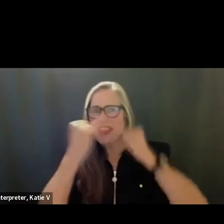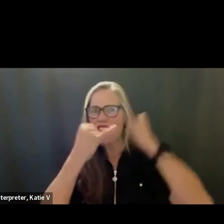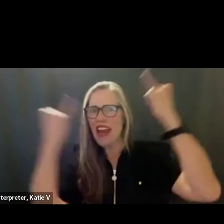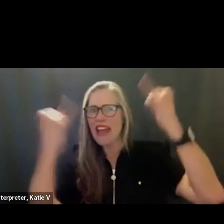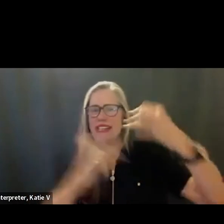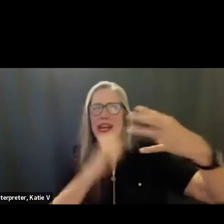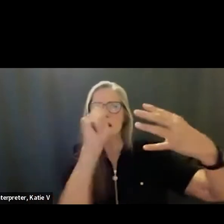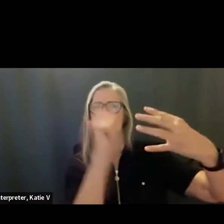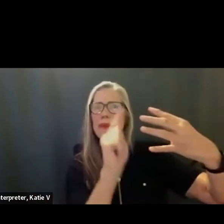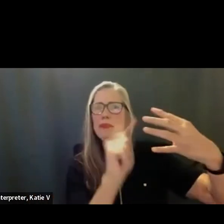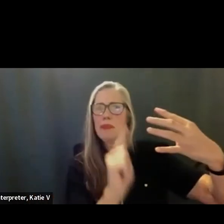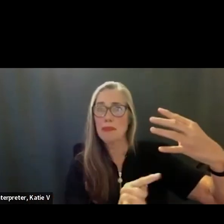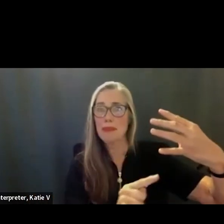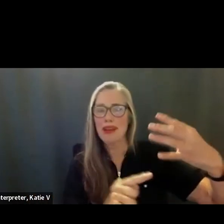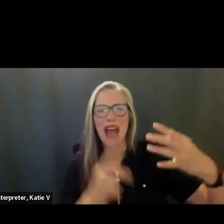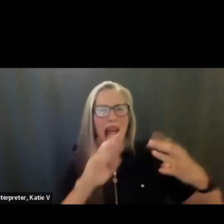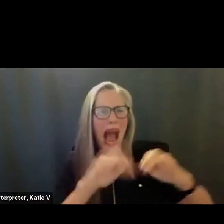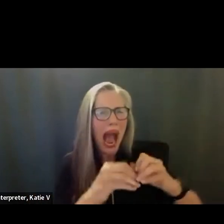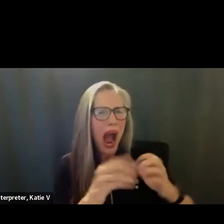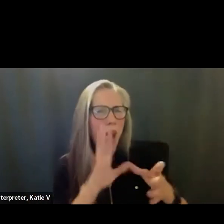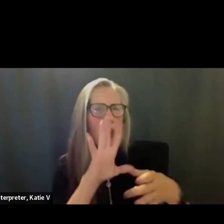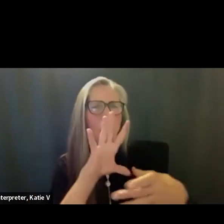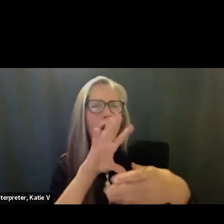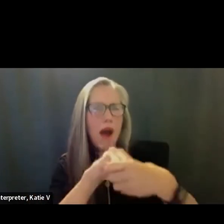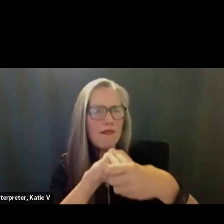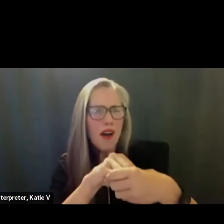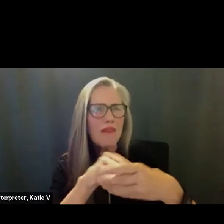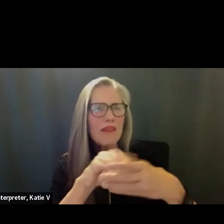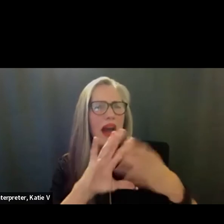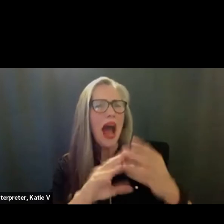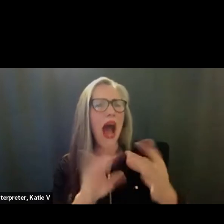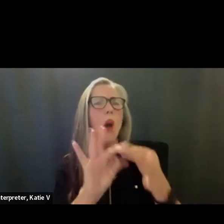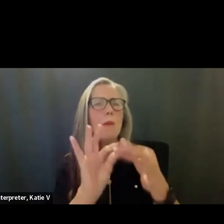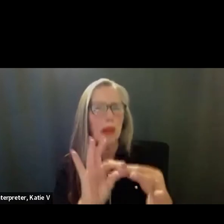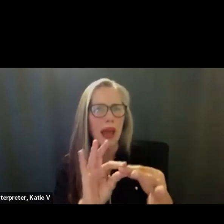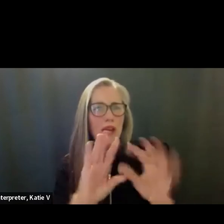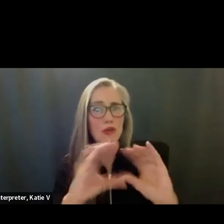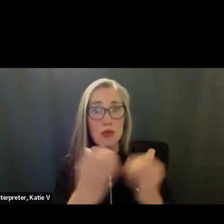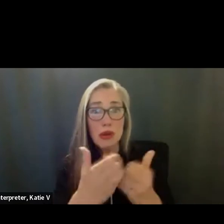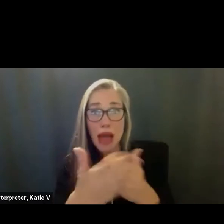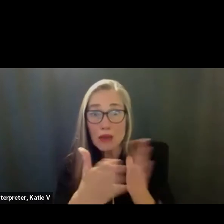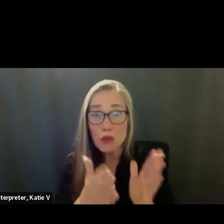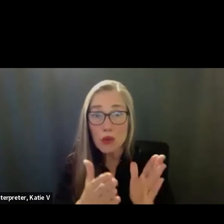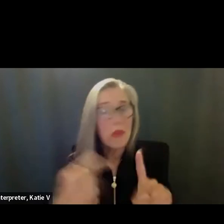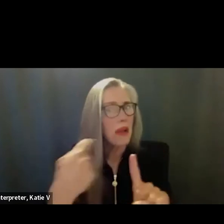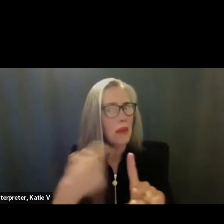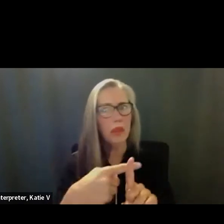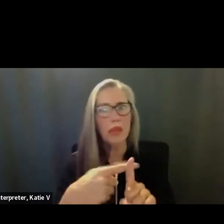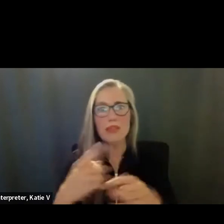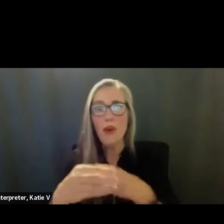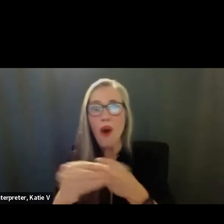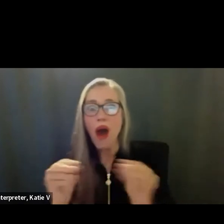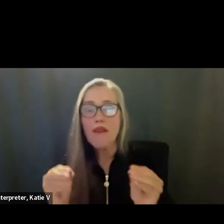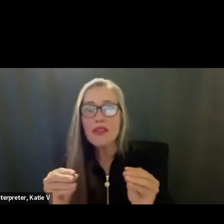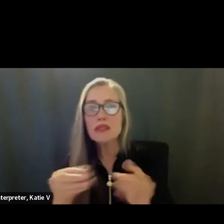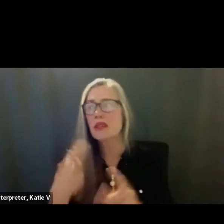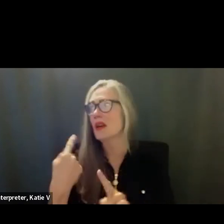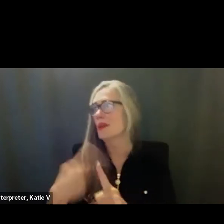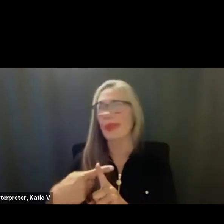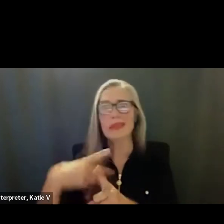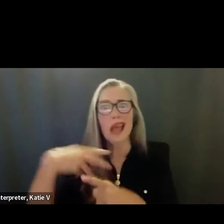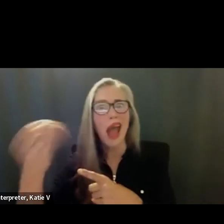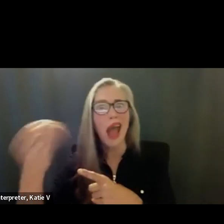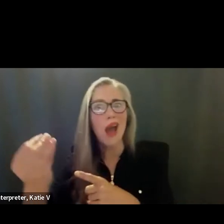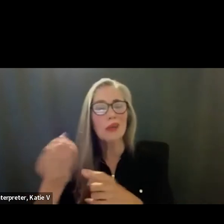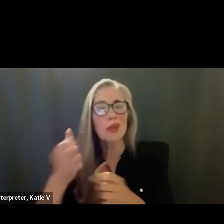all spaces, our office spaces, our hallways, out on the field. And we want to make sure that we're teaching these skills,